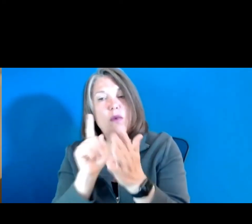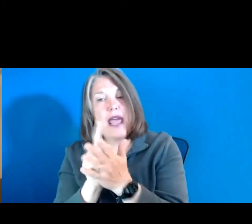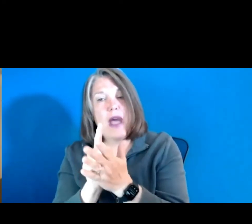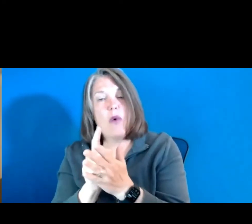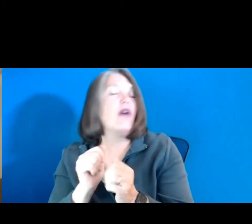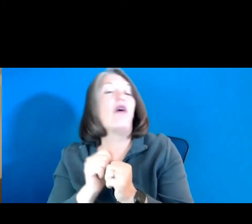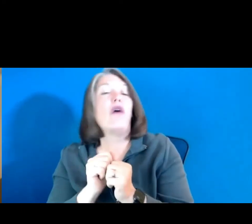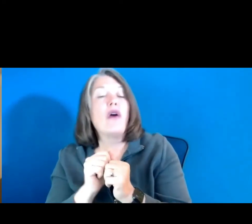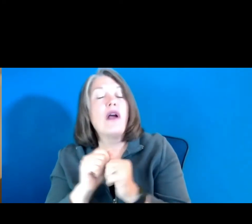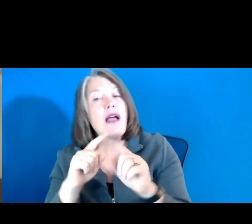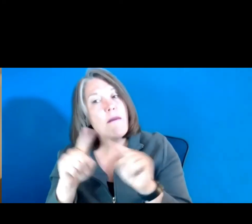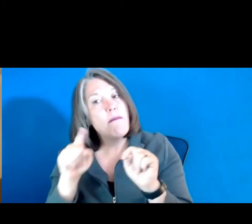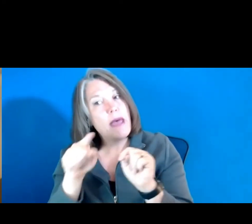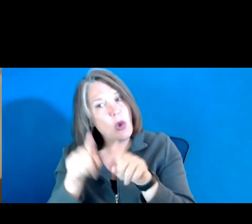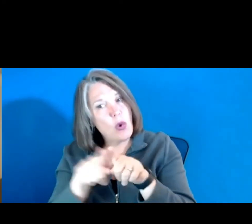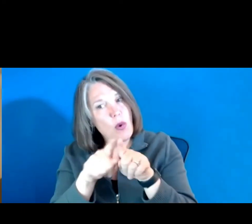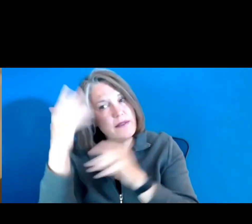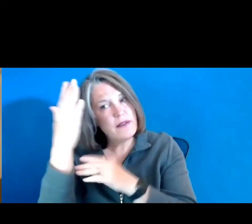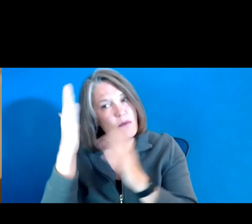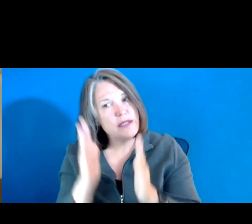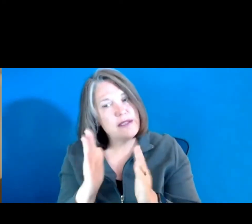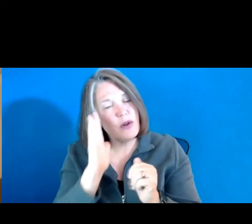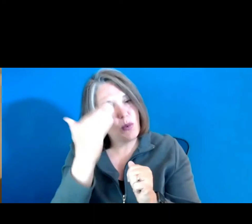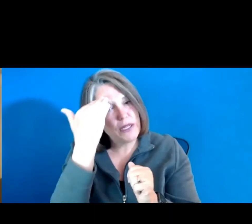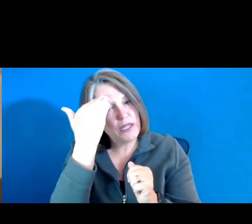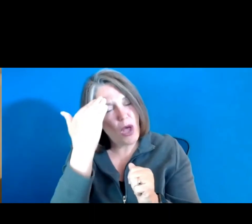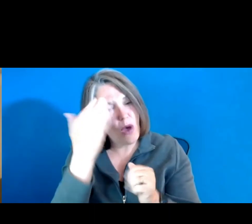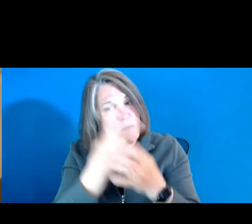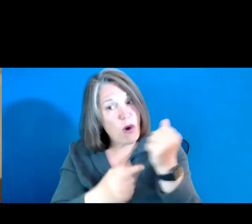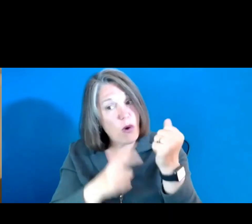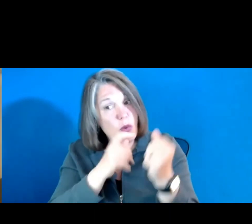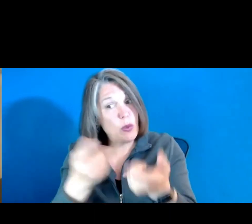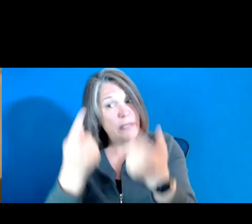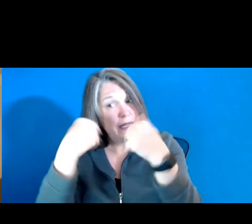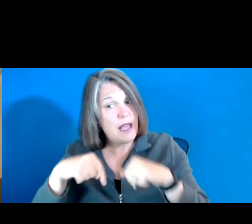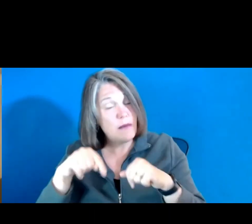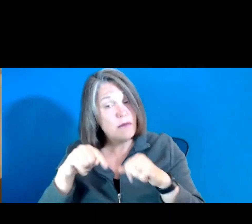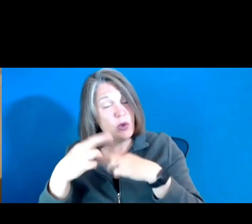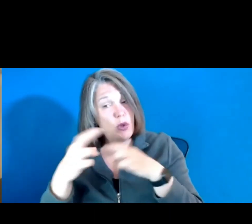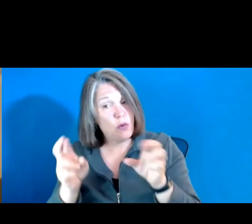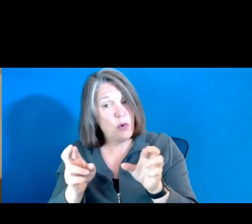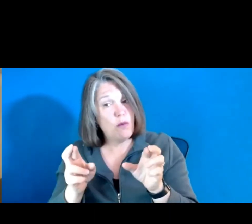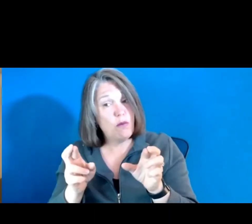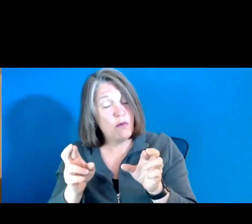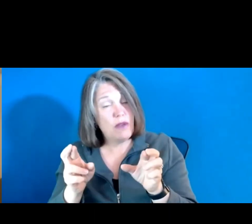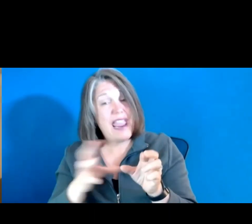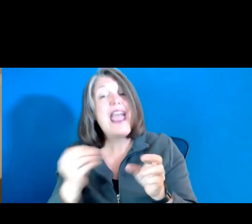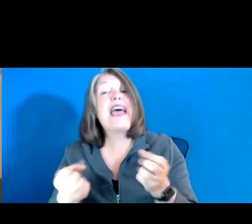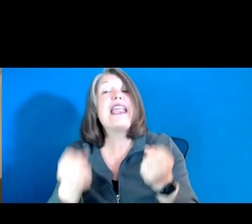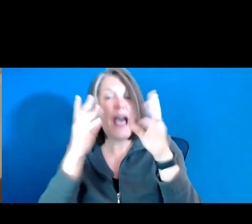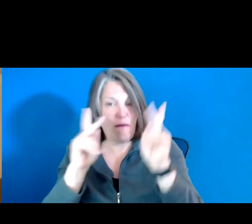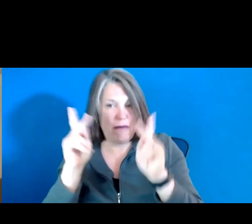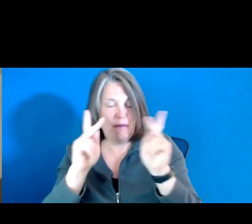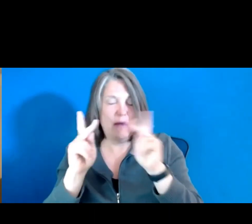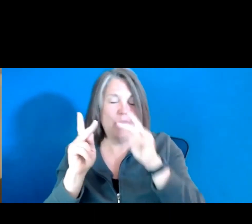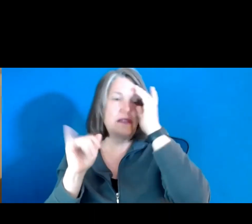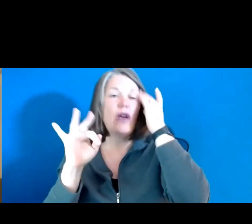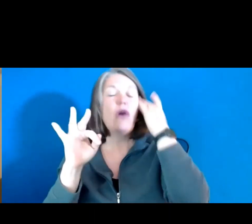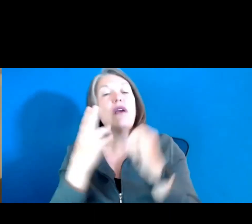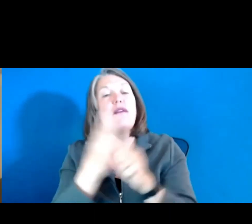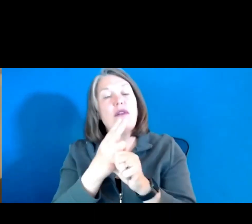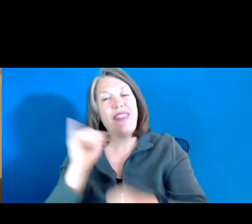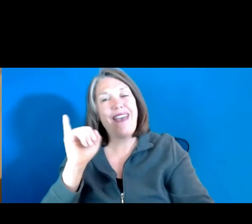but you, as a presenter, will know both who's come to the room, and how many. So if you're using the